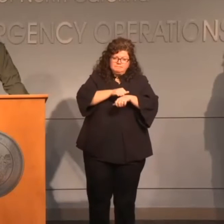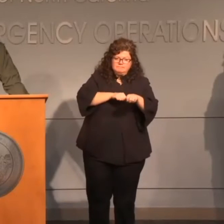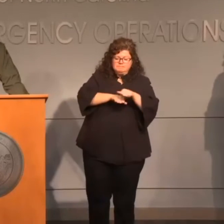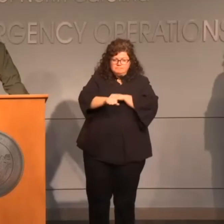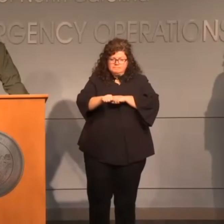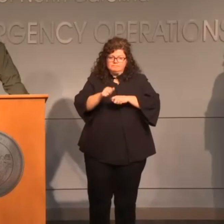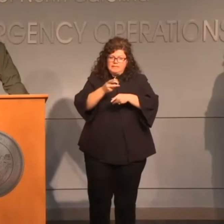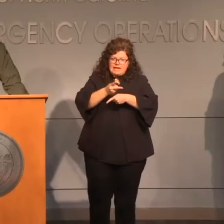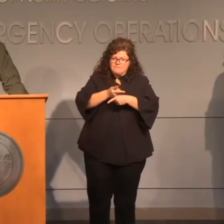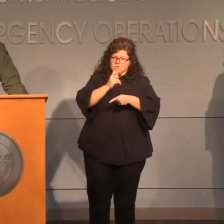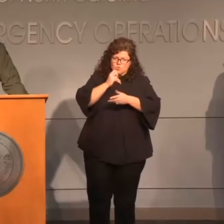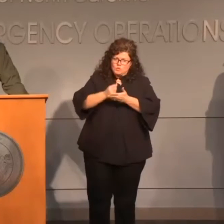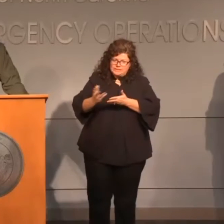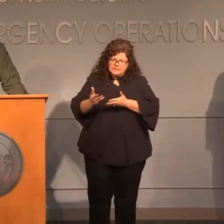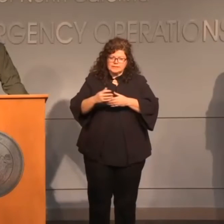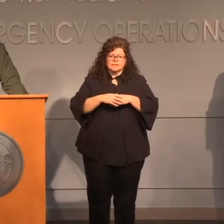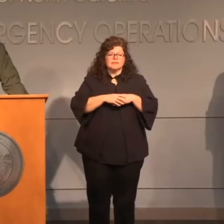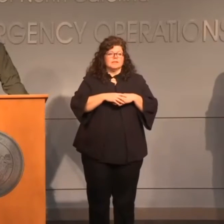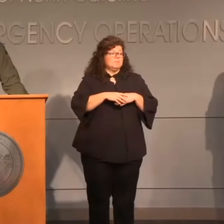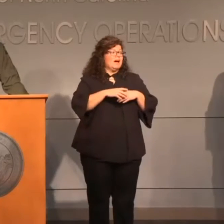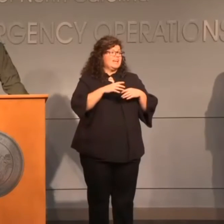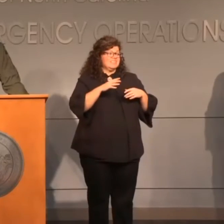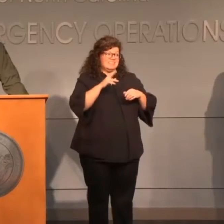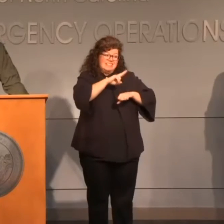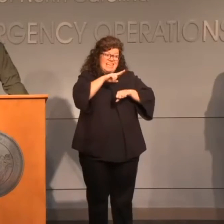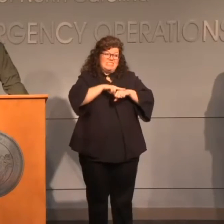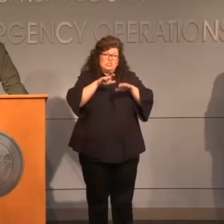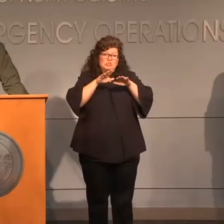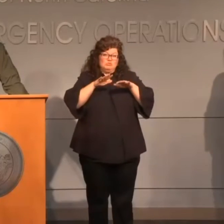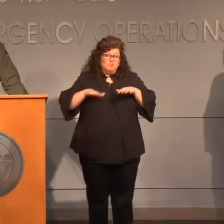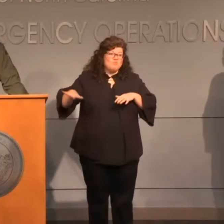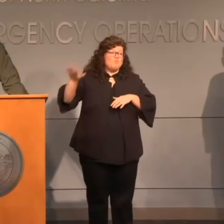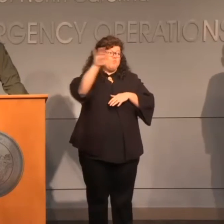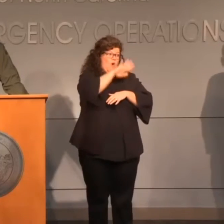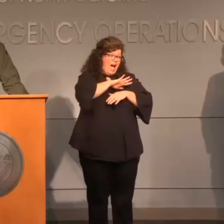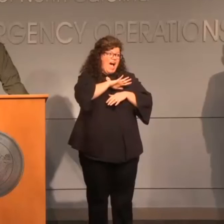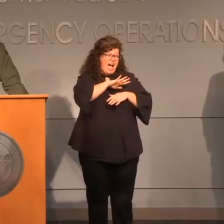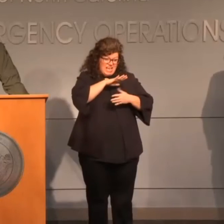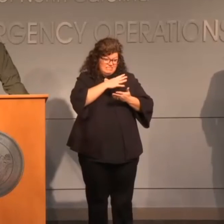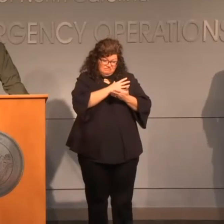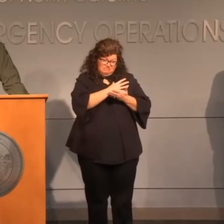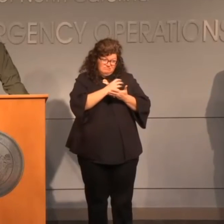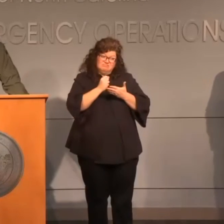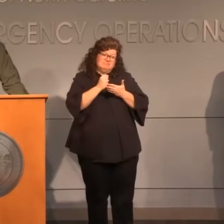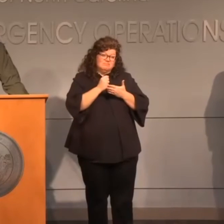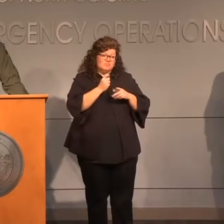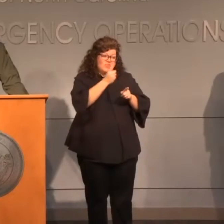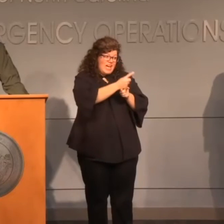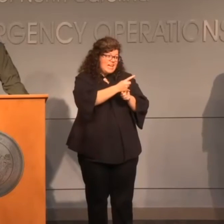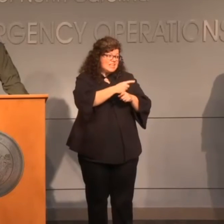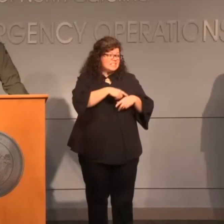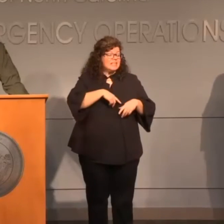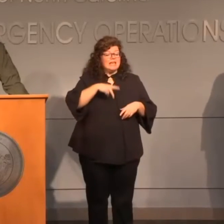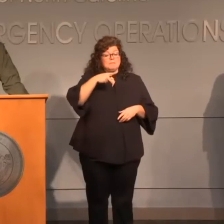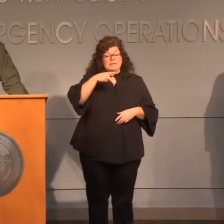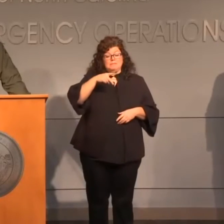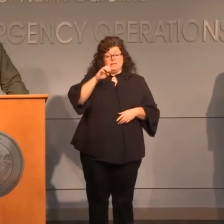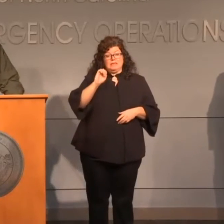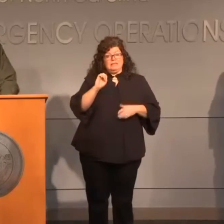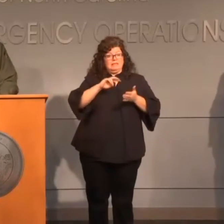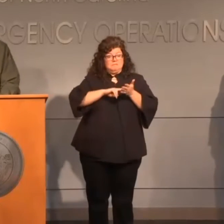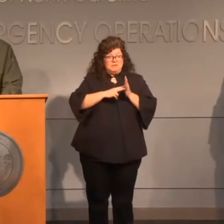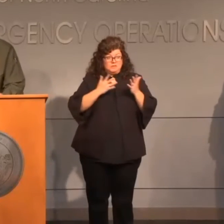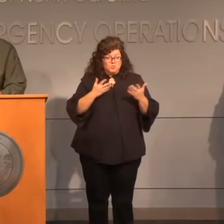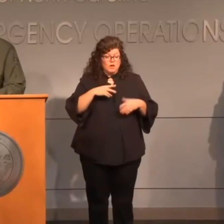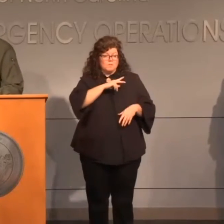working on it, and it's a shortage nationwide right now. What's the acronym PPE, please? Personal protective equipment. Thank you.